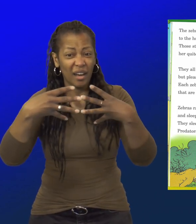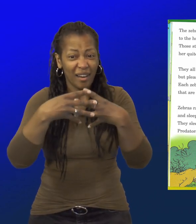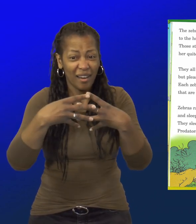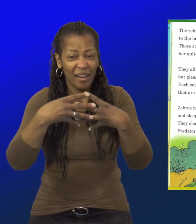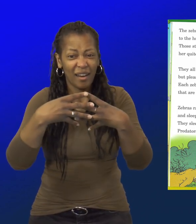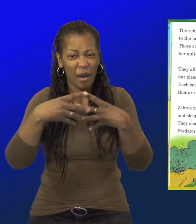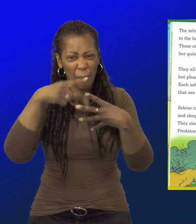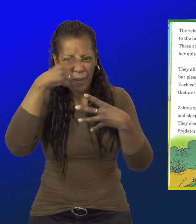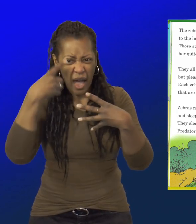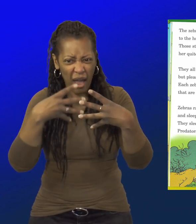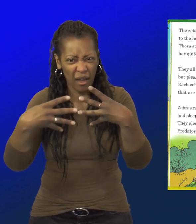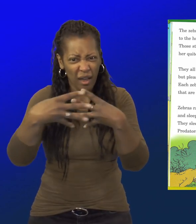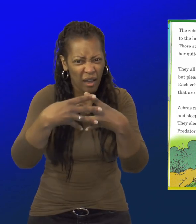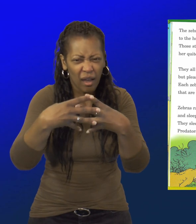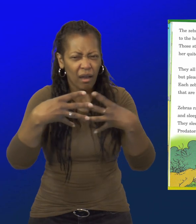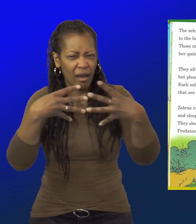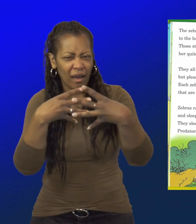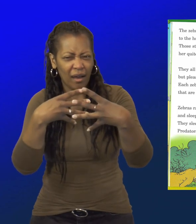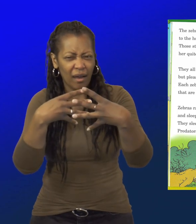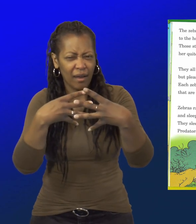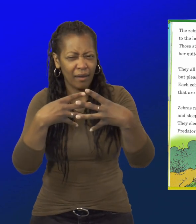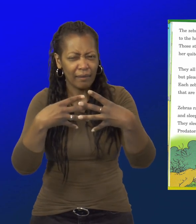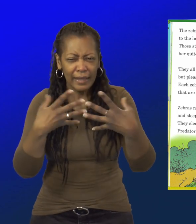Or else black striped with white?